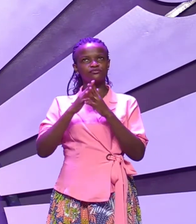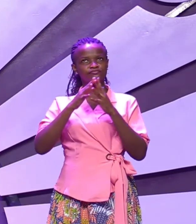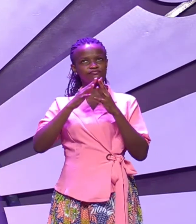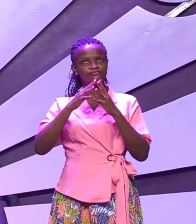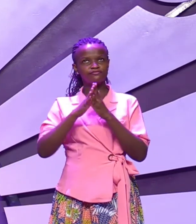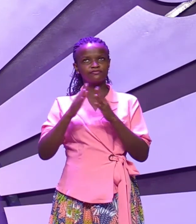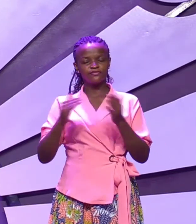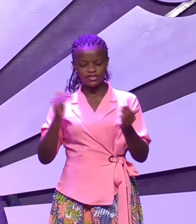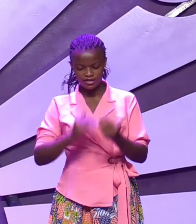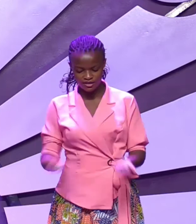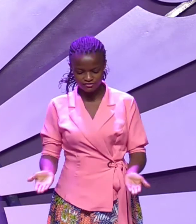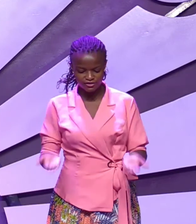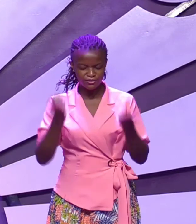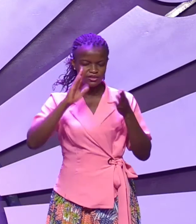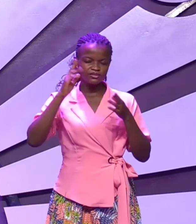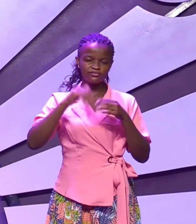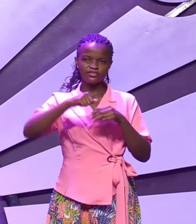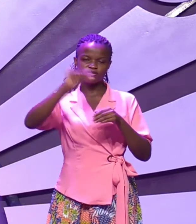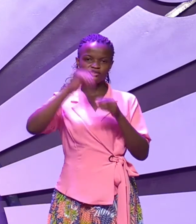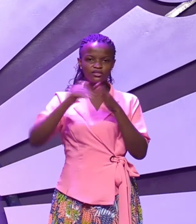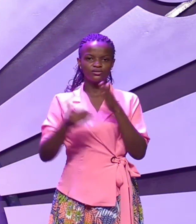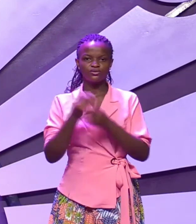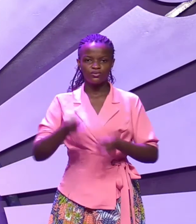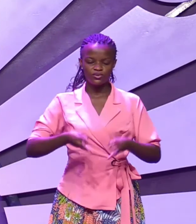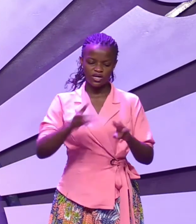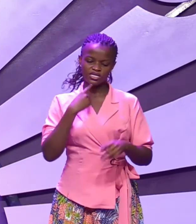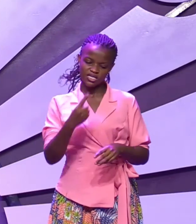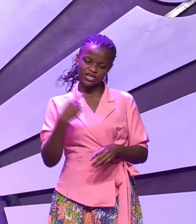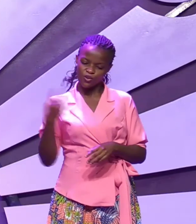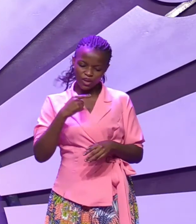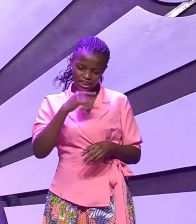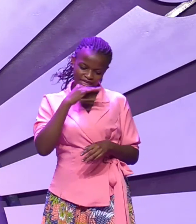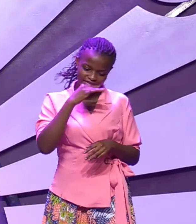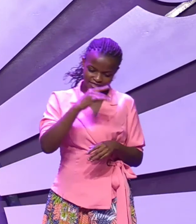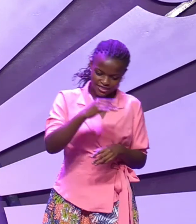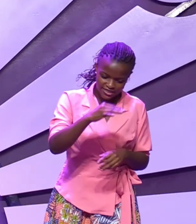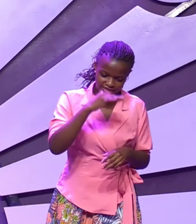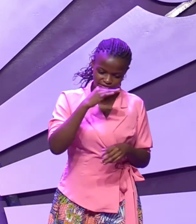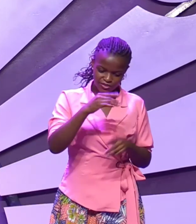in a new way by telling Moses just to speak to the rock